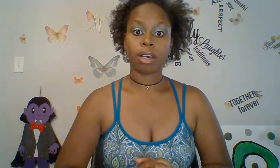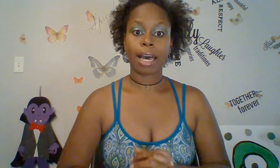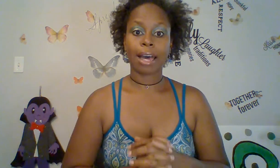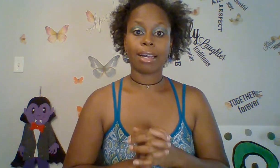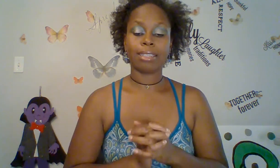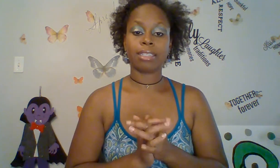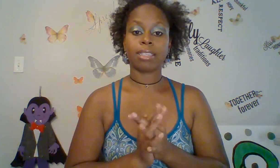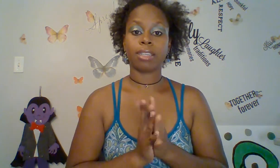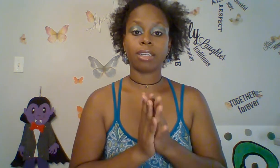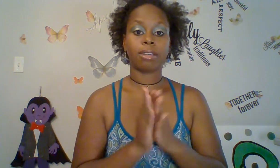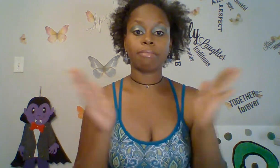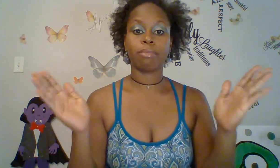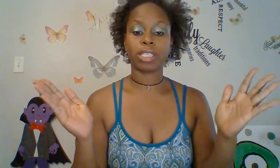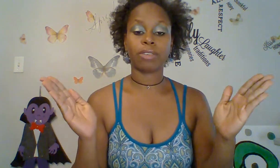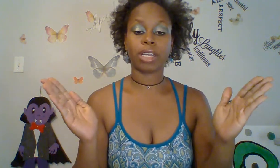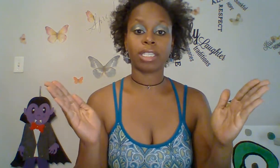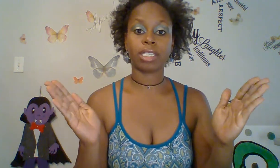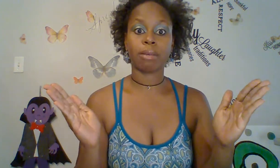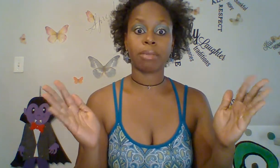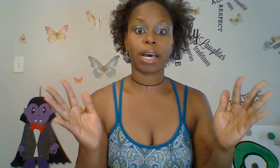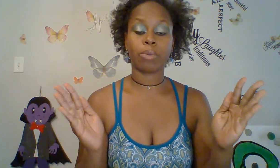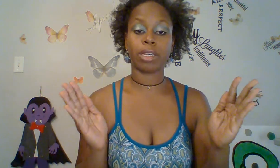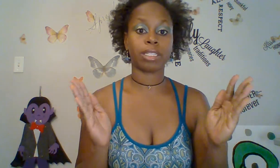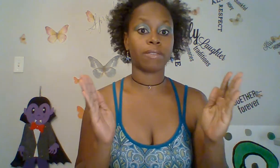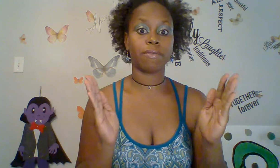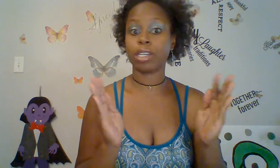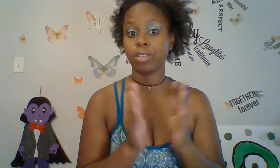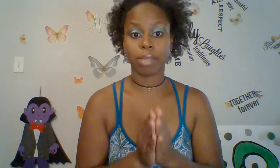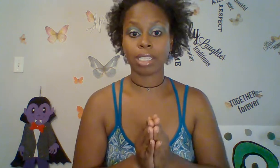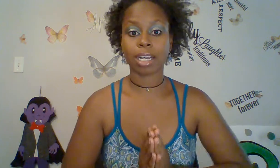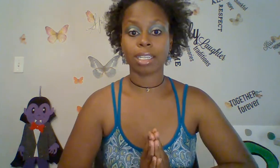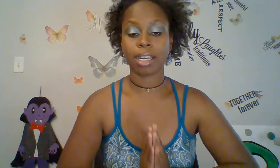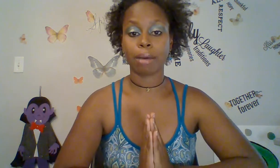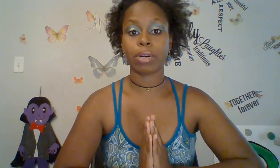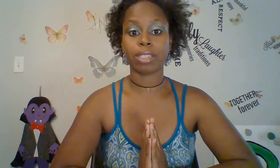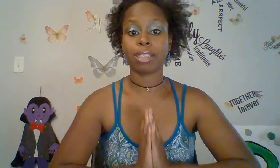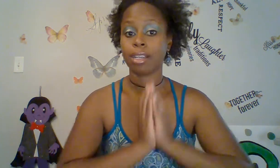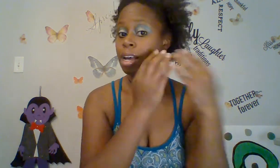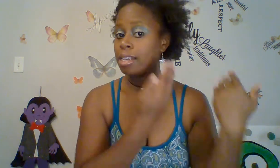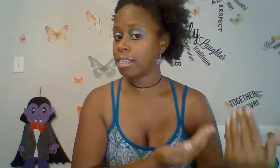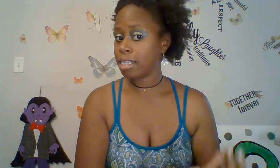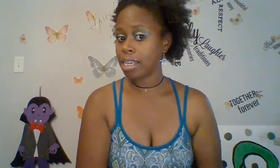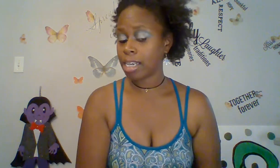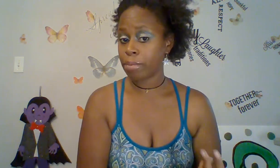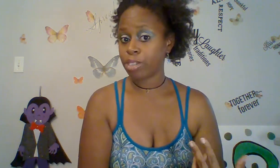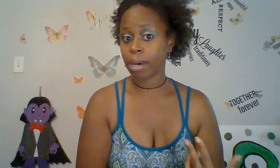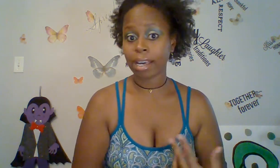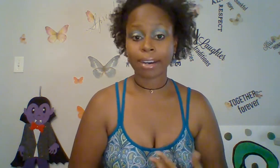and was in a relationship that was extremely toxic and that person did damage to my ear.